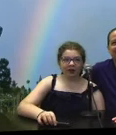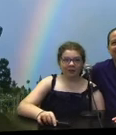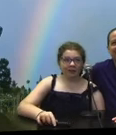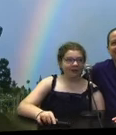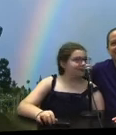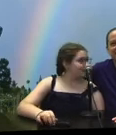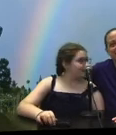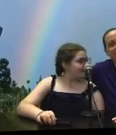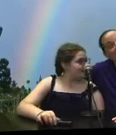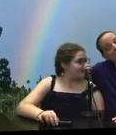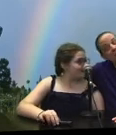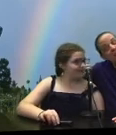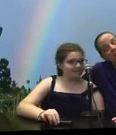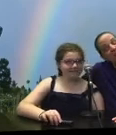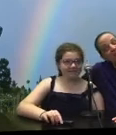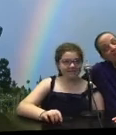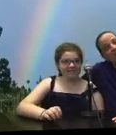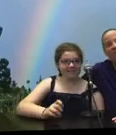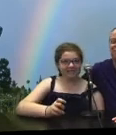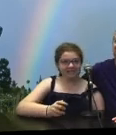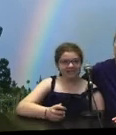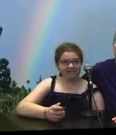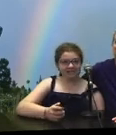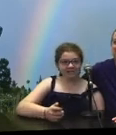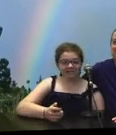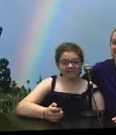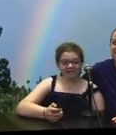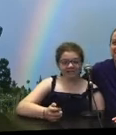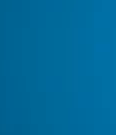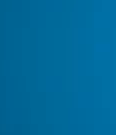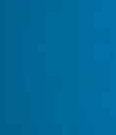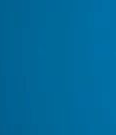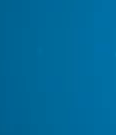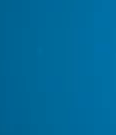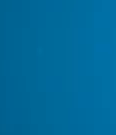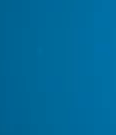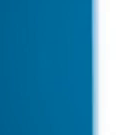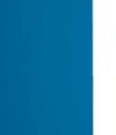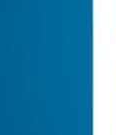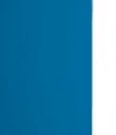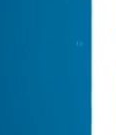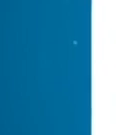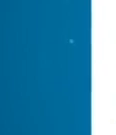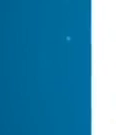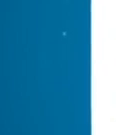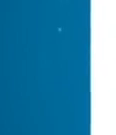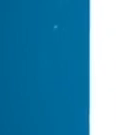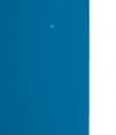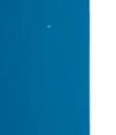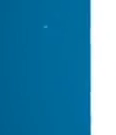watching i'm ainsley i'm mrs marciano make it a great day gb you